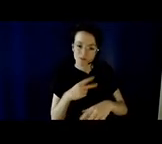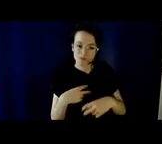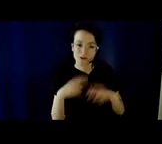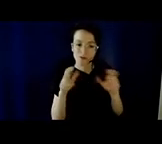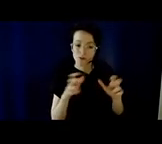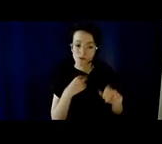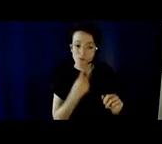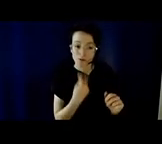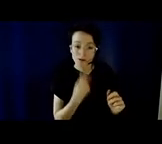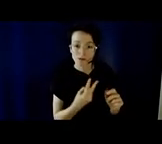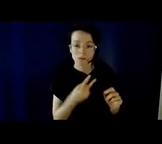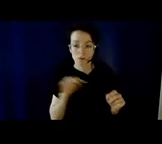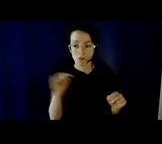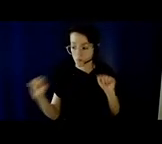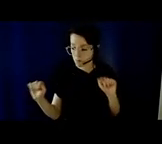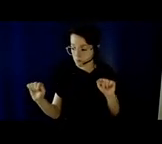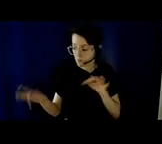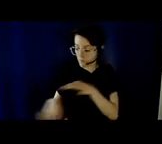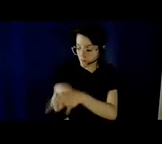quality of teaching.